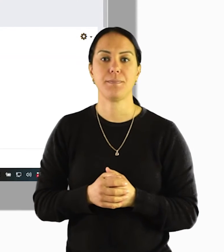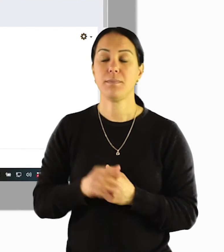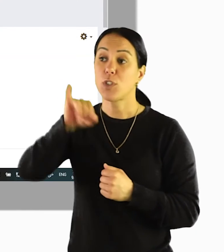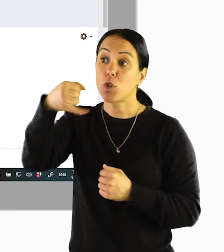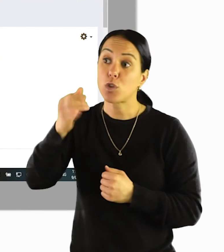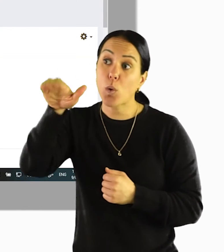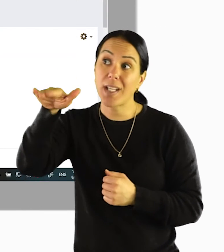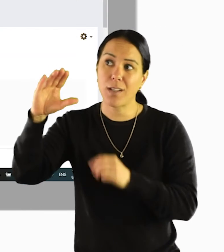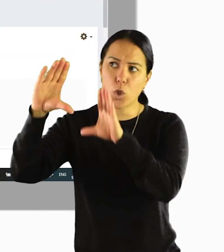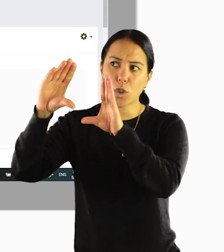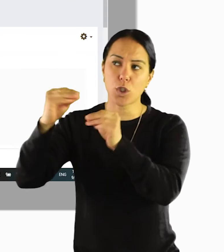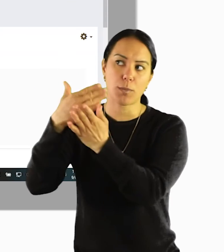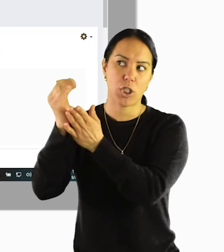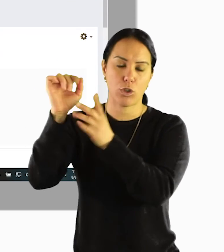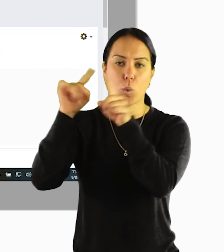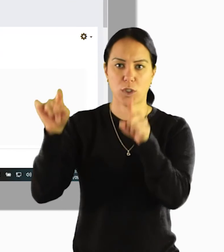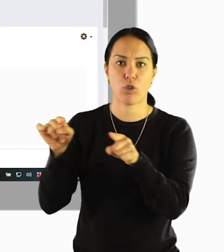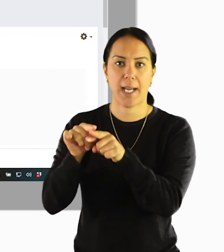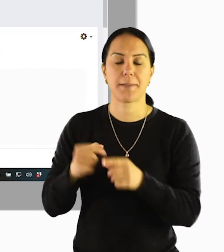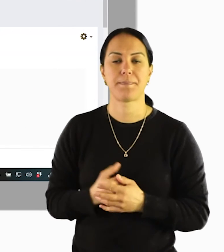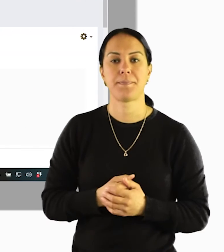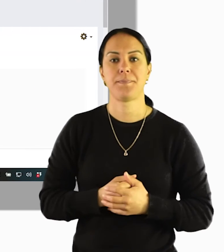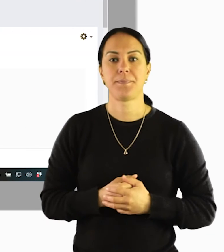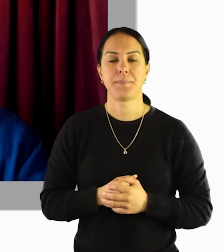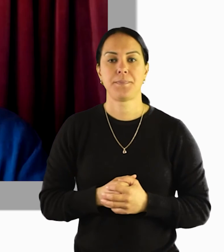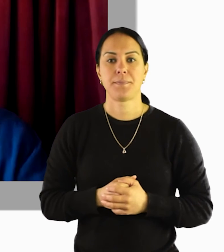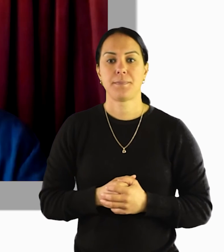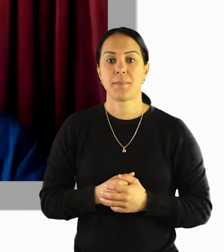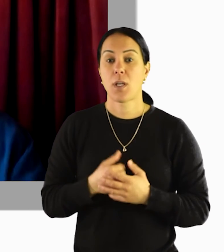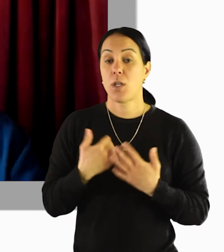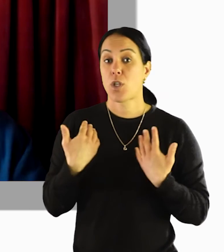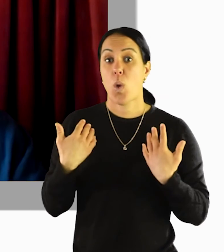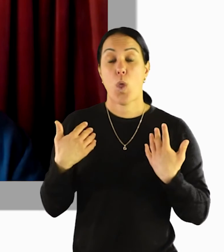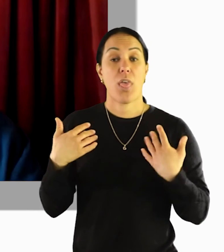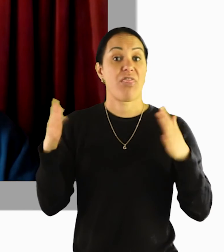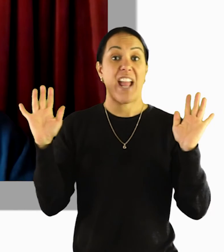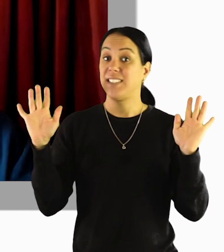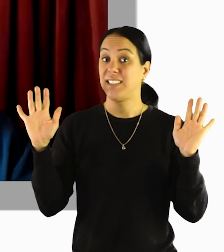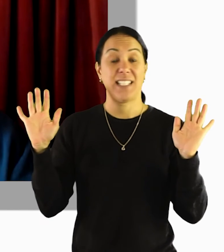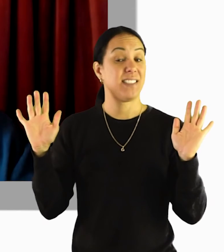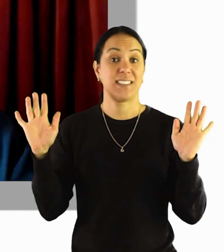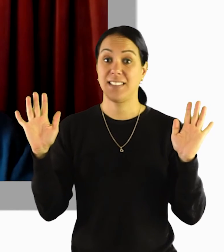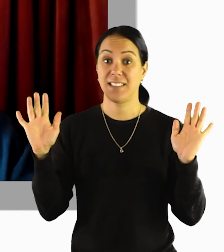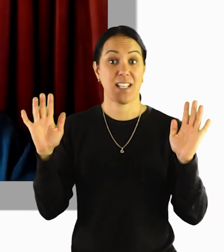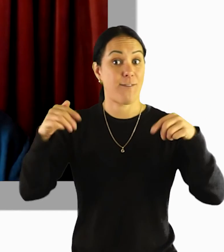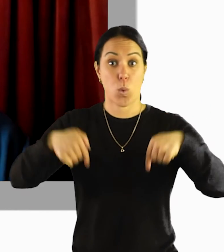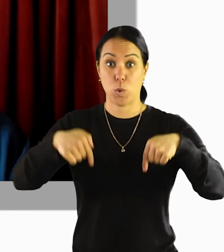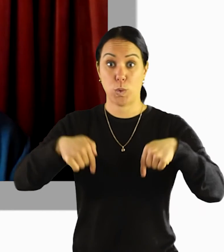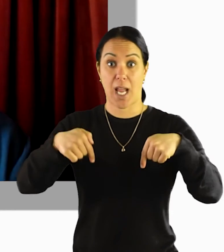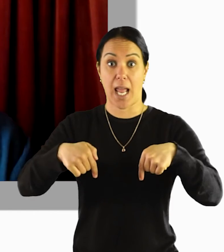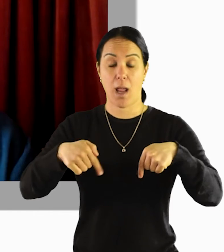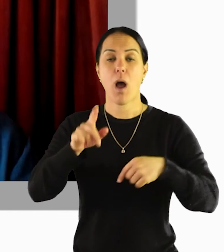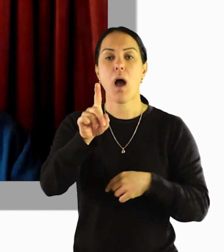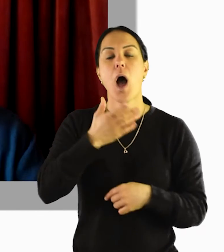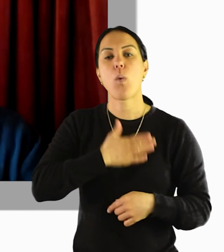So Jodie, you can stop sharing your screen now. So that's about it for today. Other